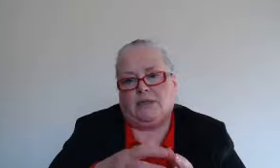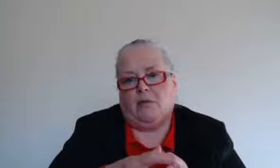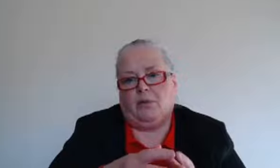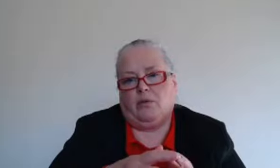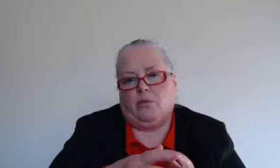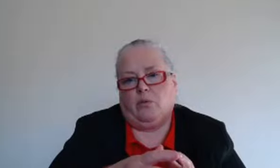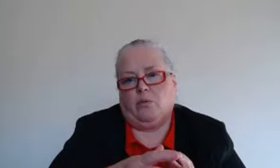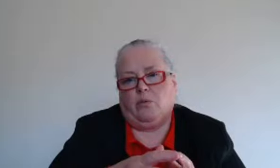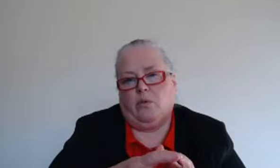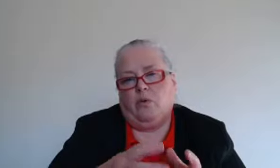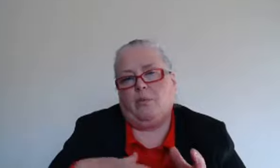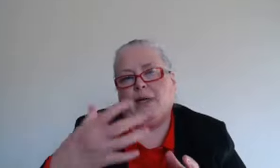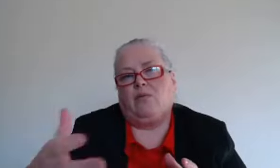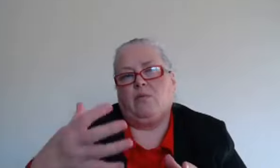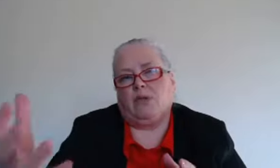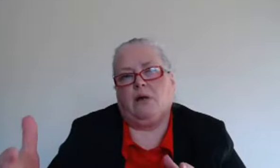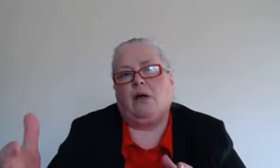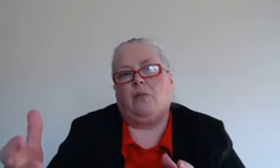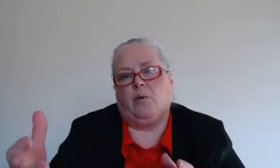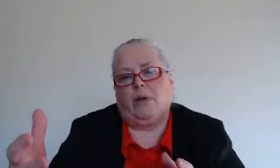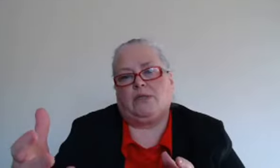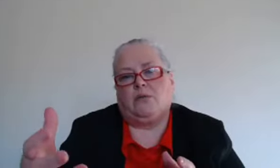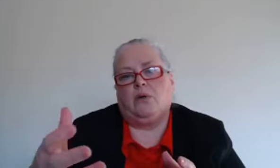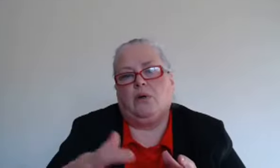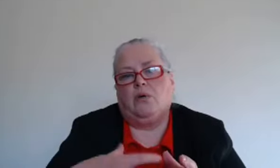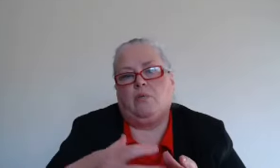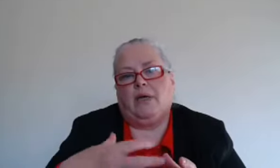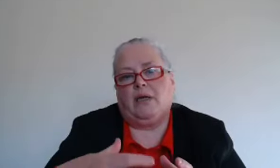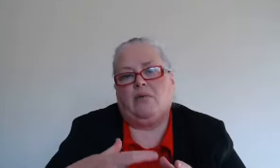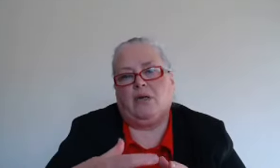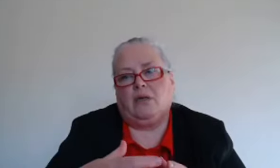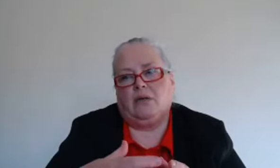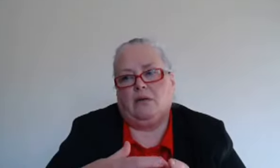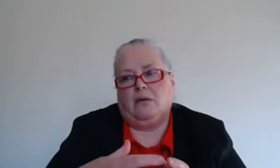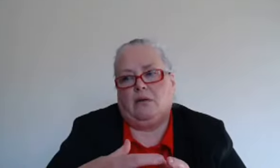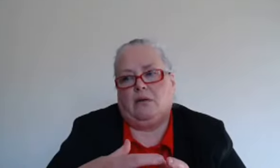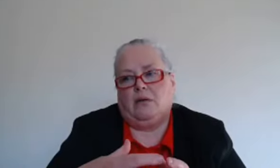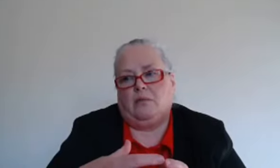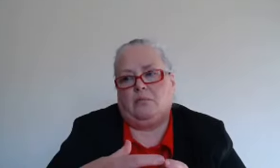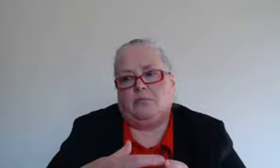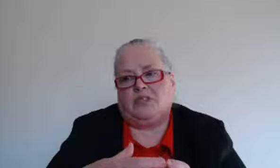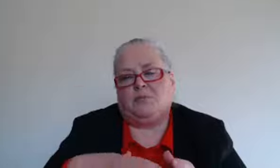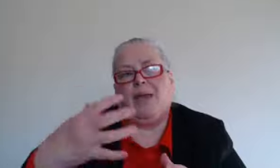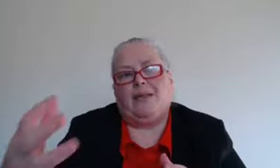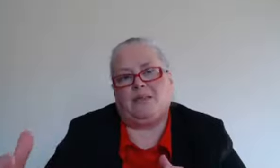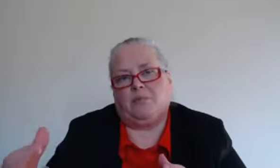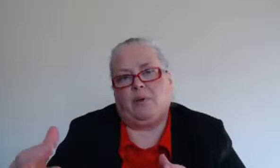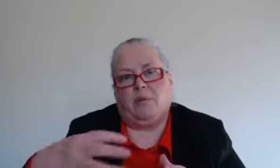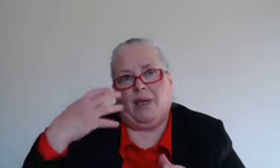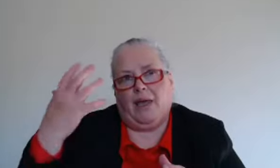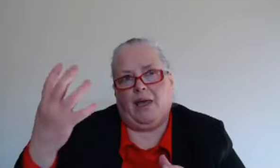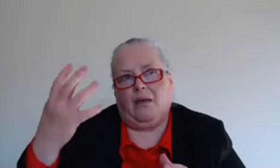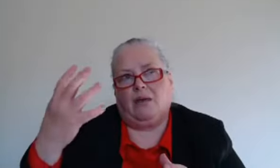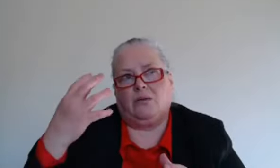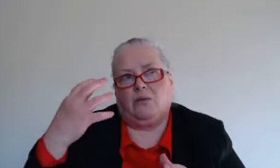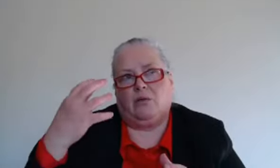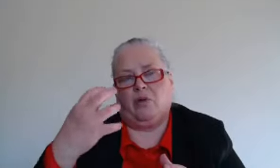stop and look at who am I giving my time away to who am I giving space maybe in my head or in my